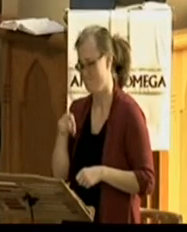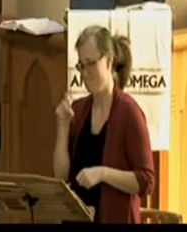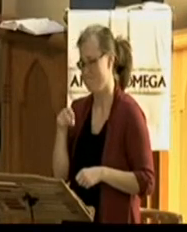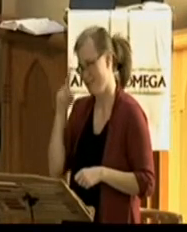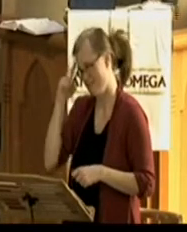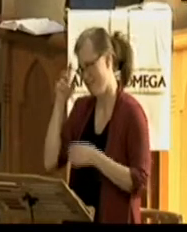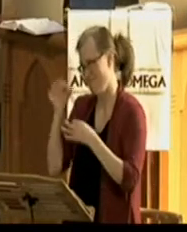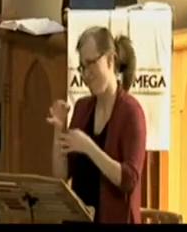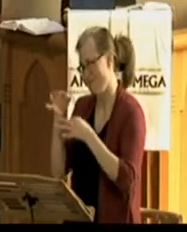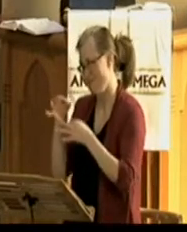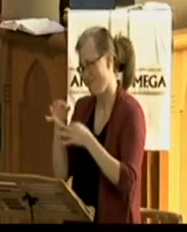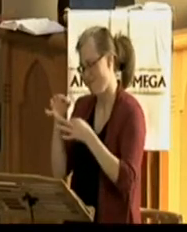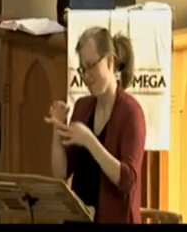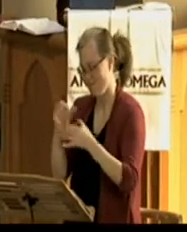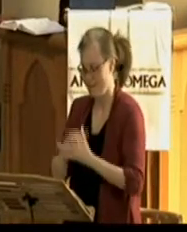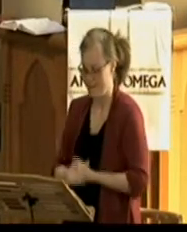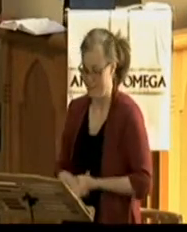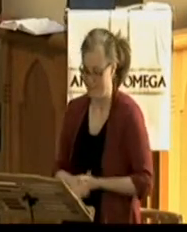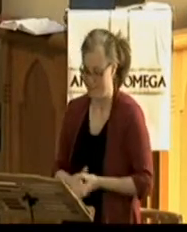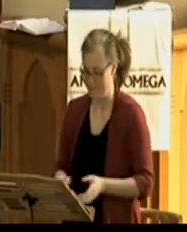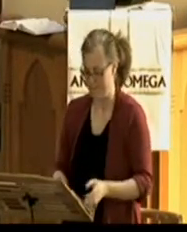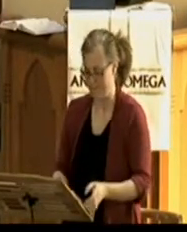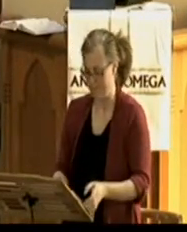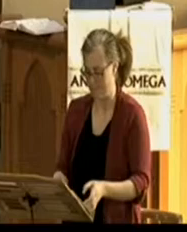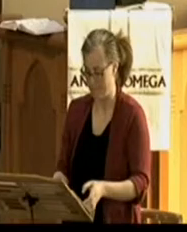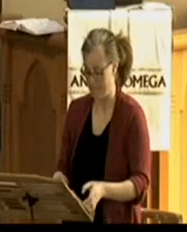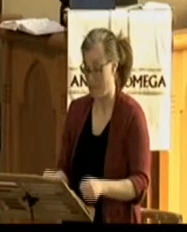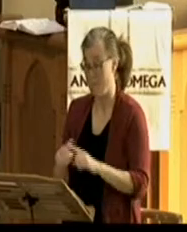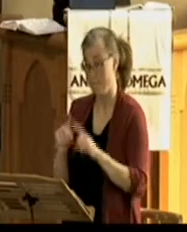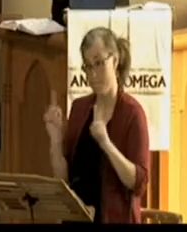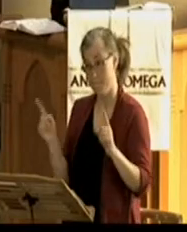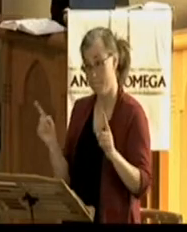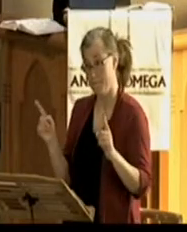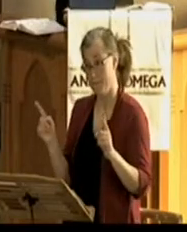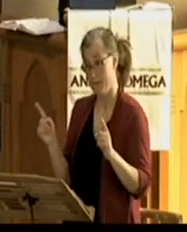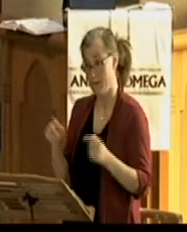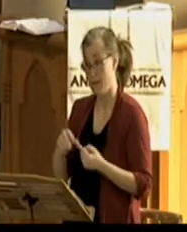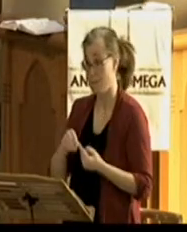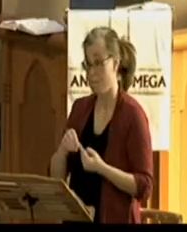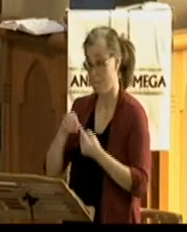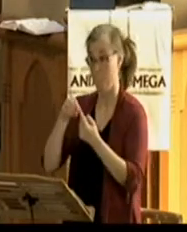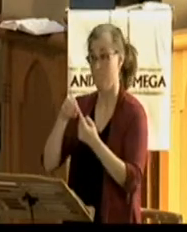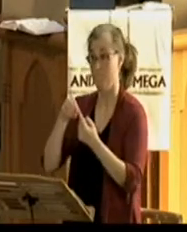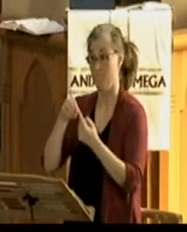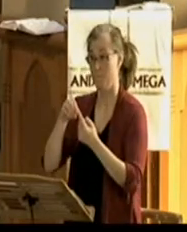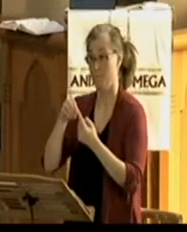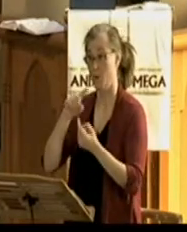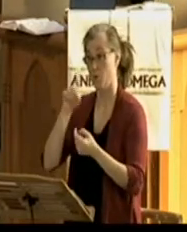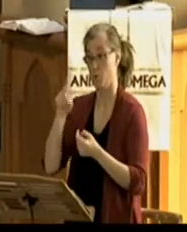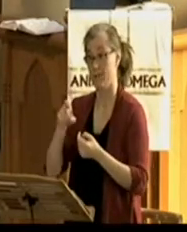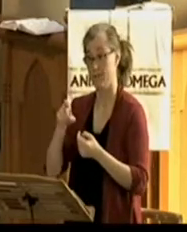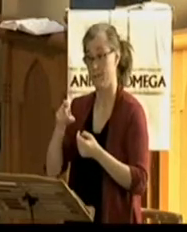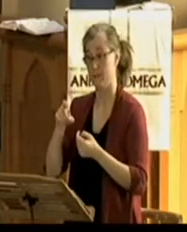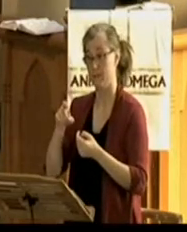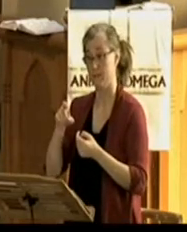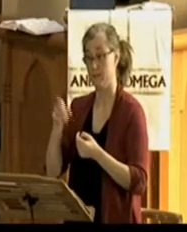But God does, in the pages of his word, answer the questions about being saved by grace, through faith, alone in